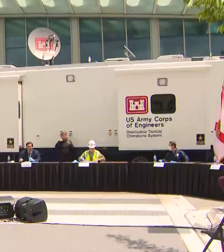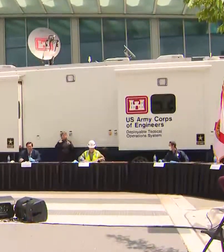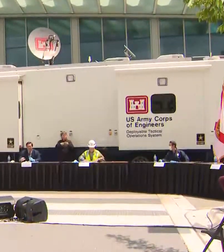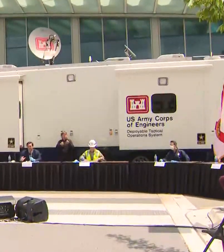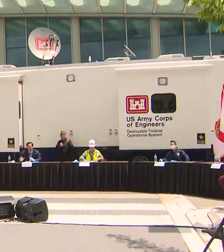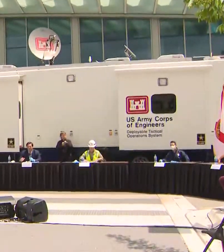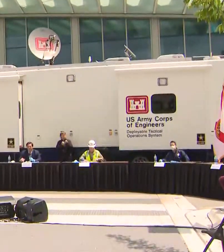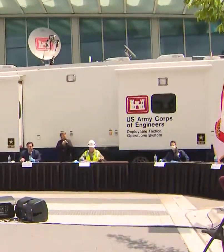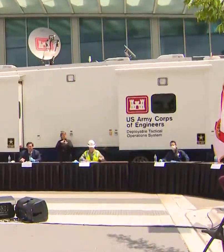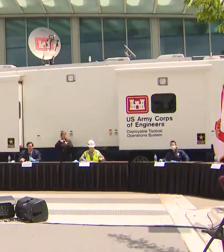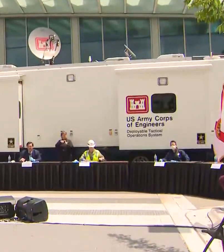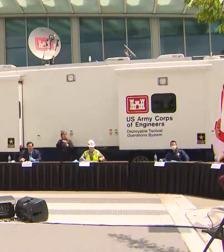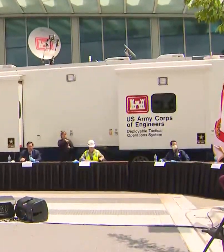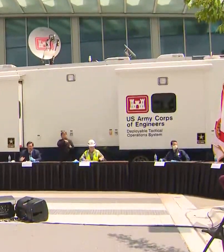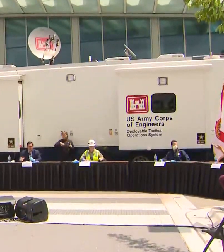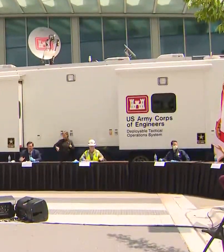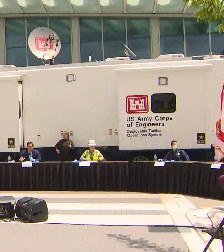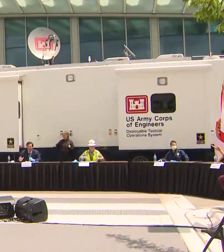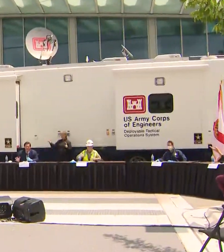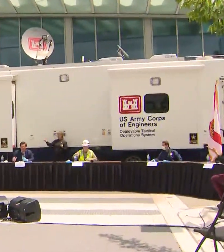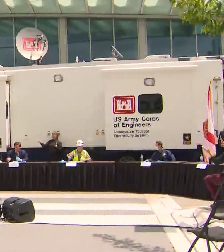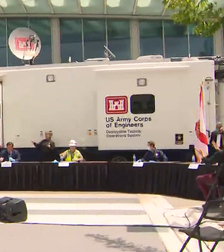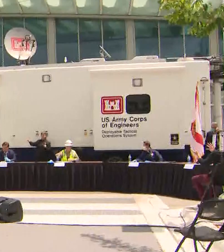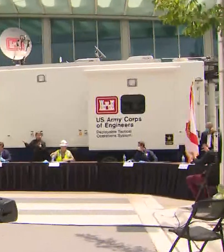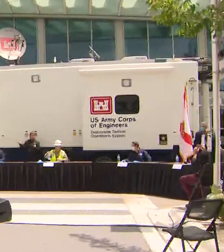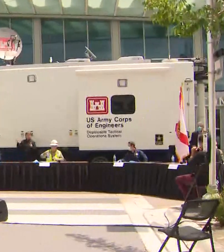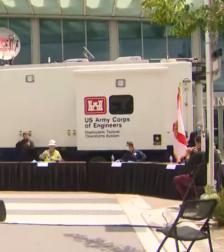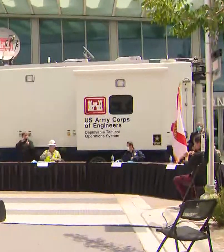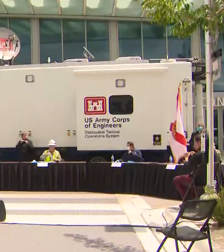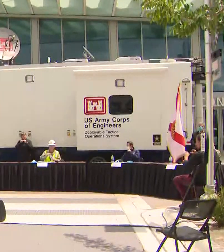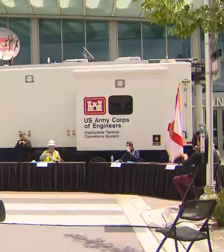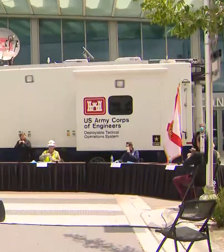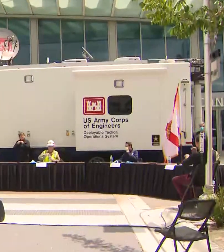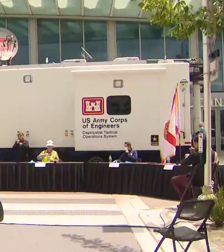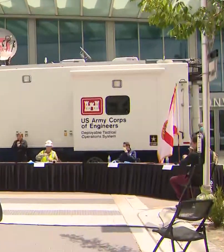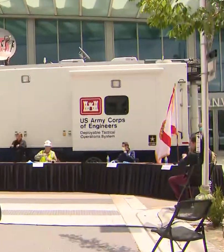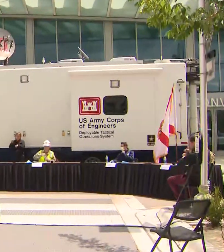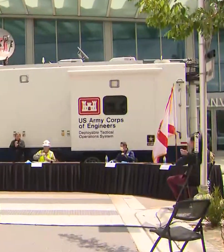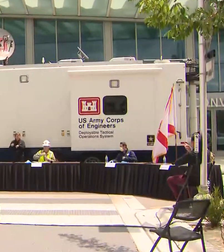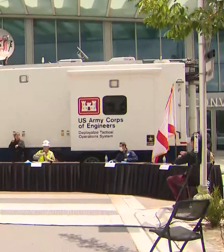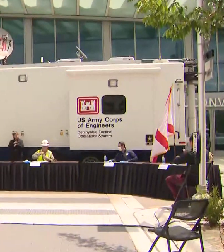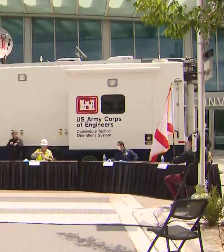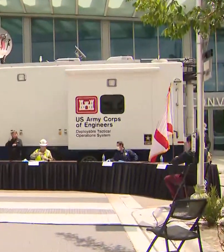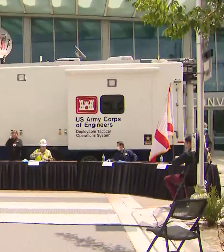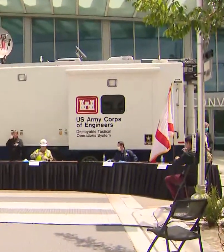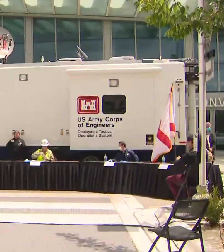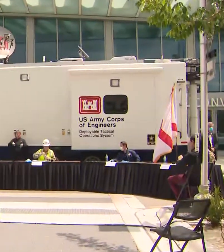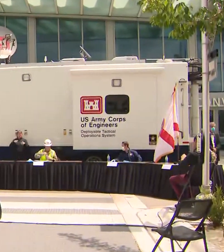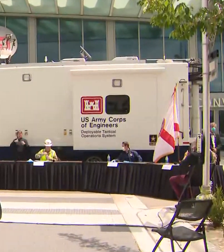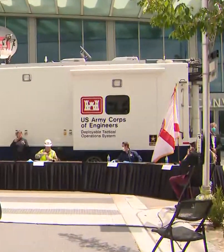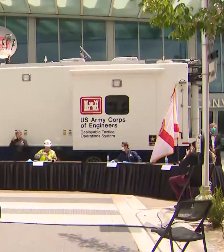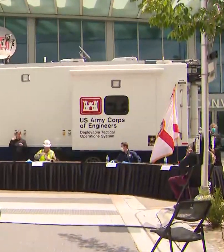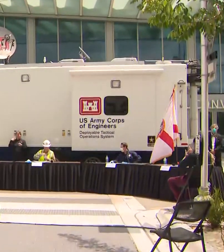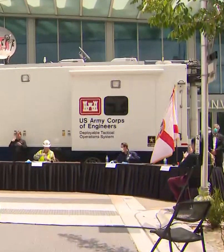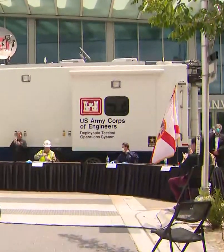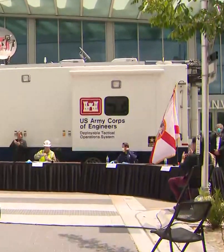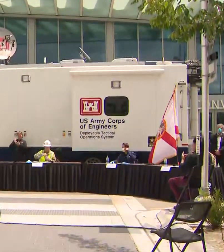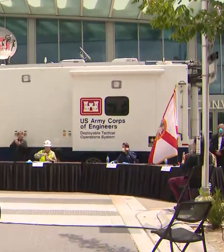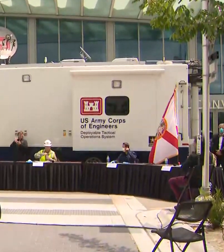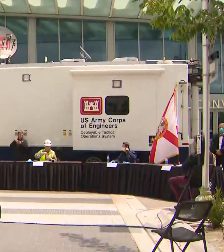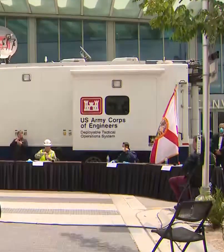Jimenez and Gelber, for their really tireless efforts over the last many weeks. I really appreciated being able to work with them.